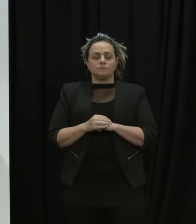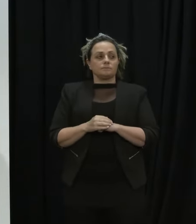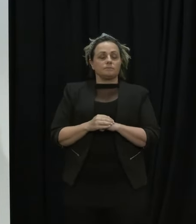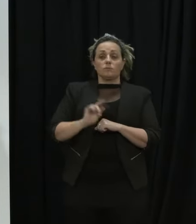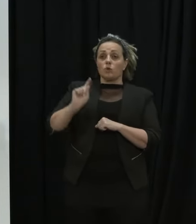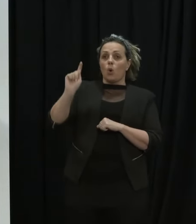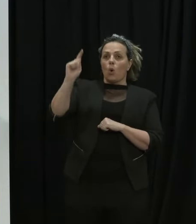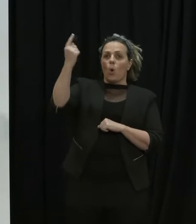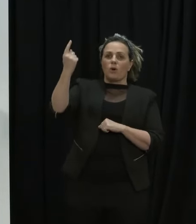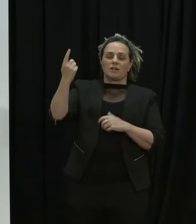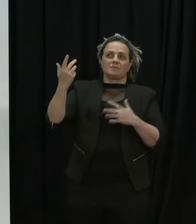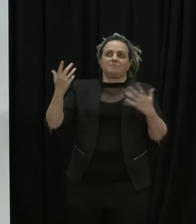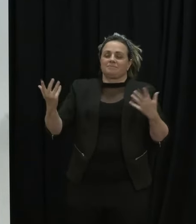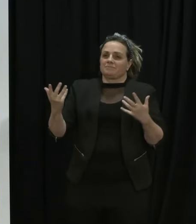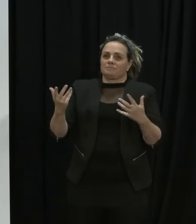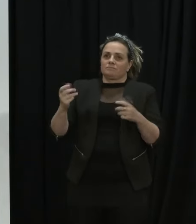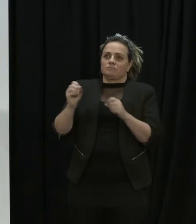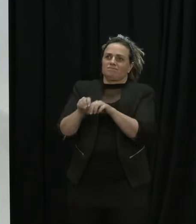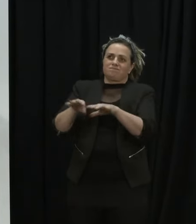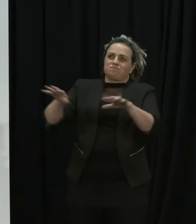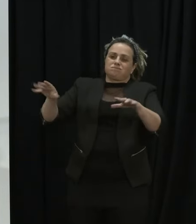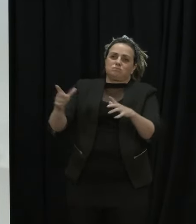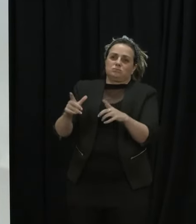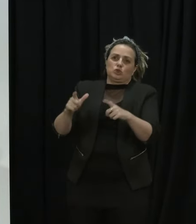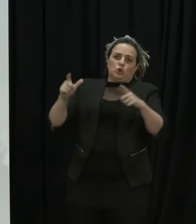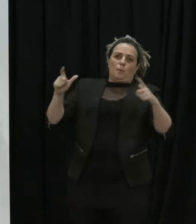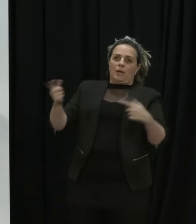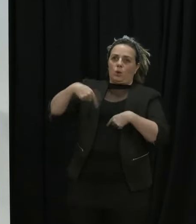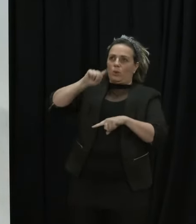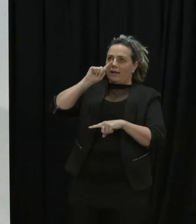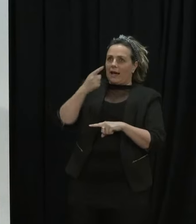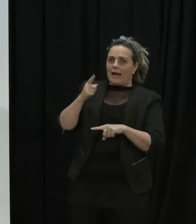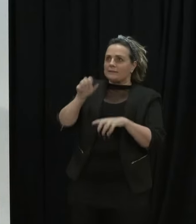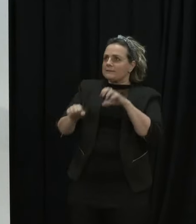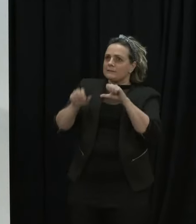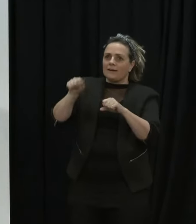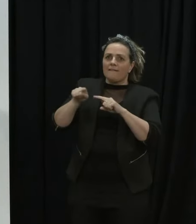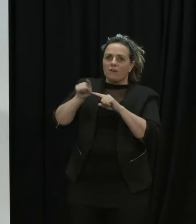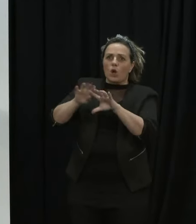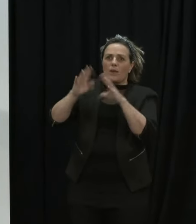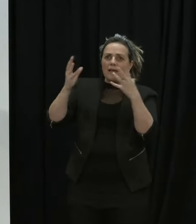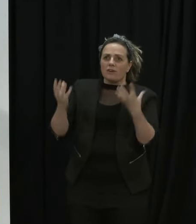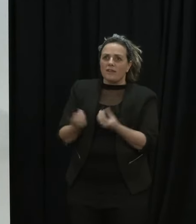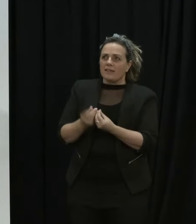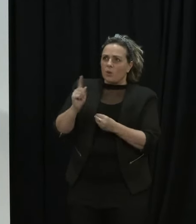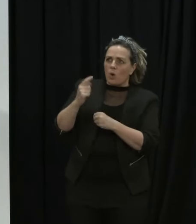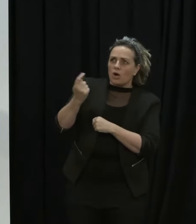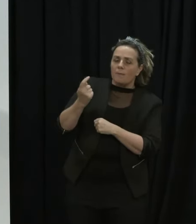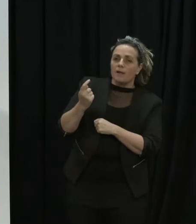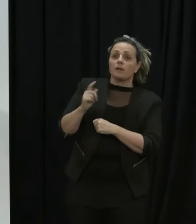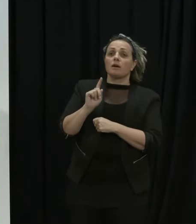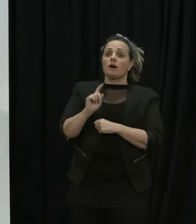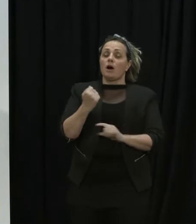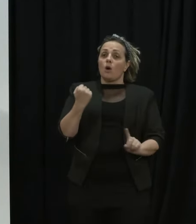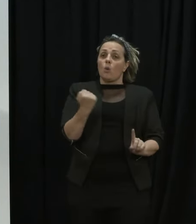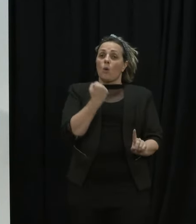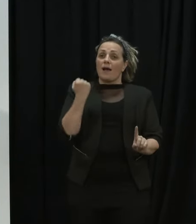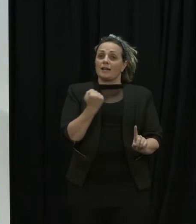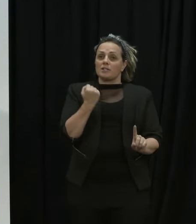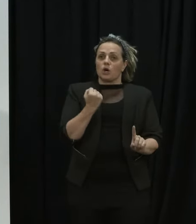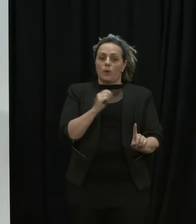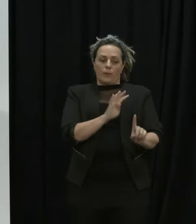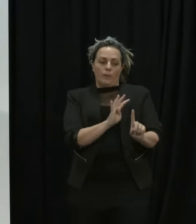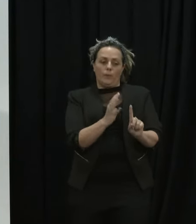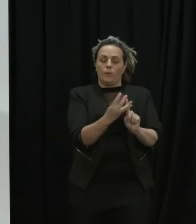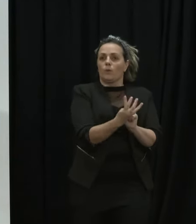simply too, we're too far into the outbreak now and the numbers are too large for us to be able to keep a track of that. In Waikato, we do know that there are, all the close